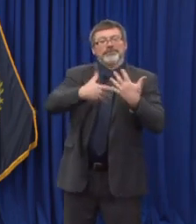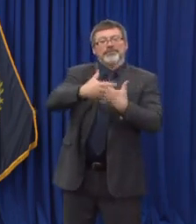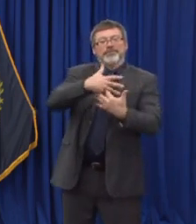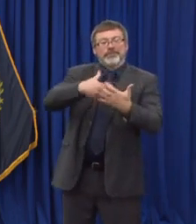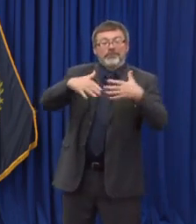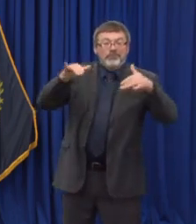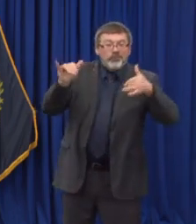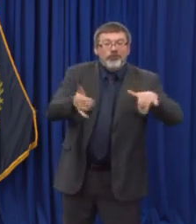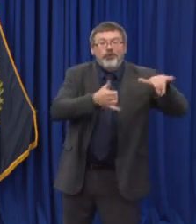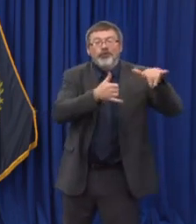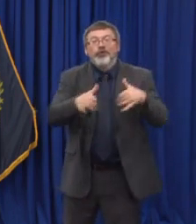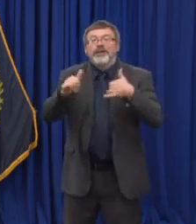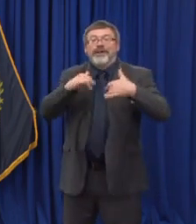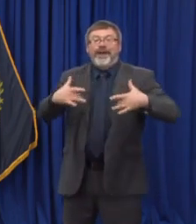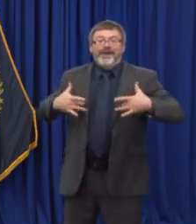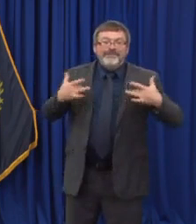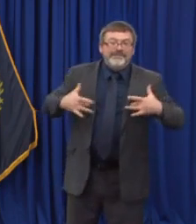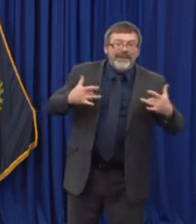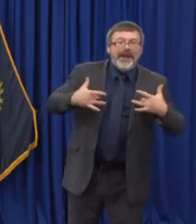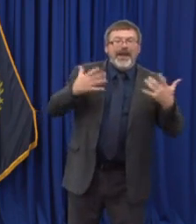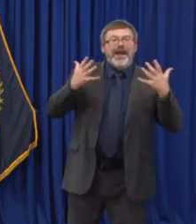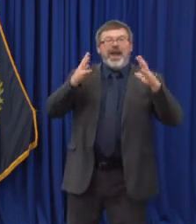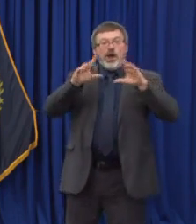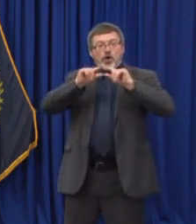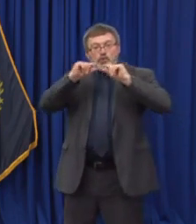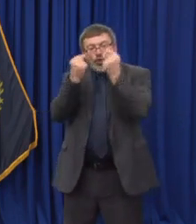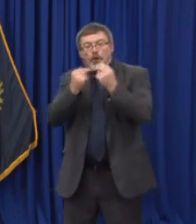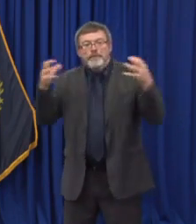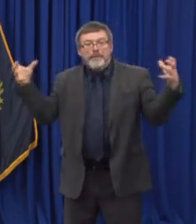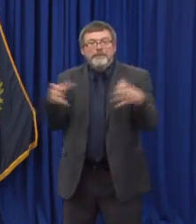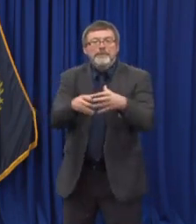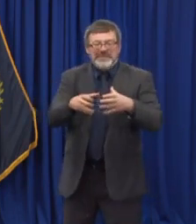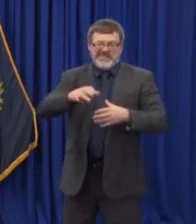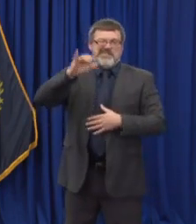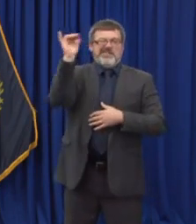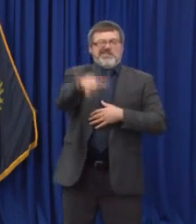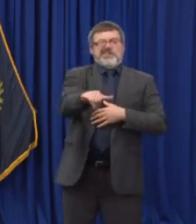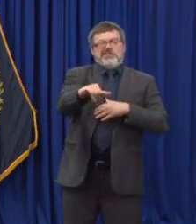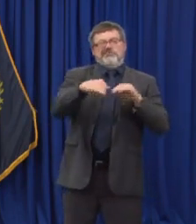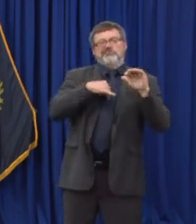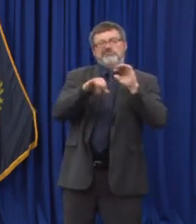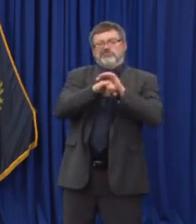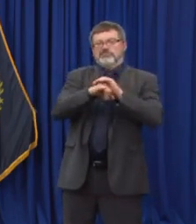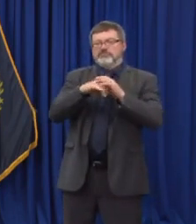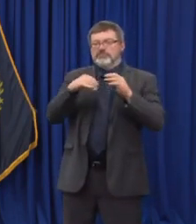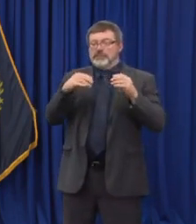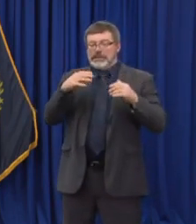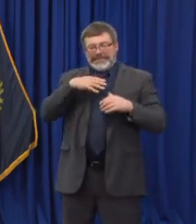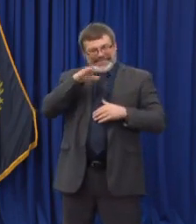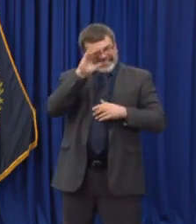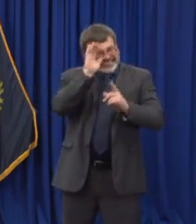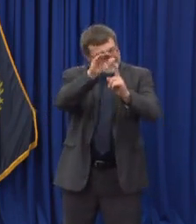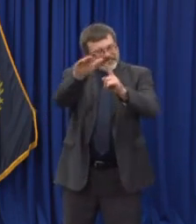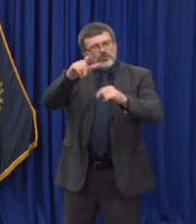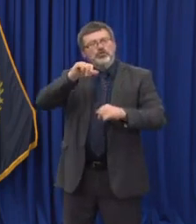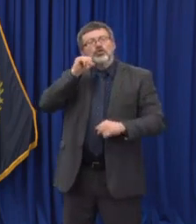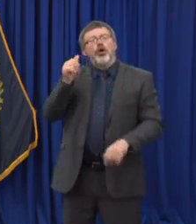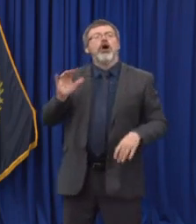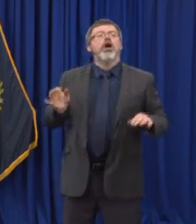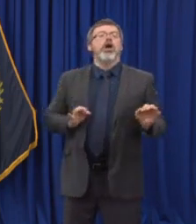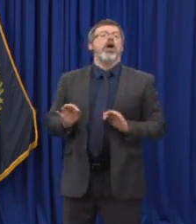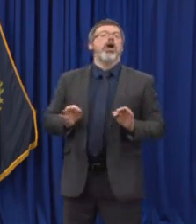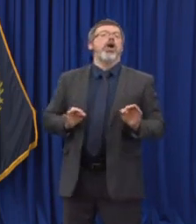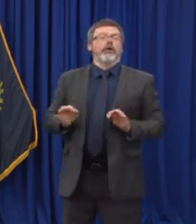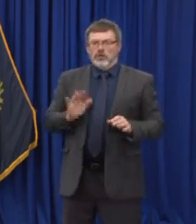-related. So what we're concerned that people may be letting their guard down when they're out and about with fit friends and family are going to other